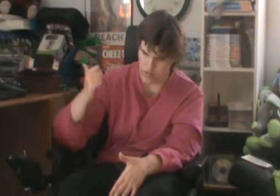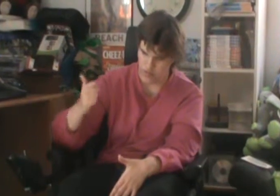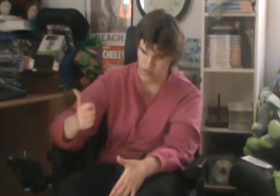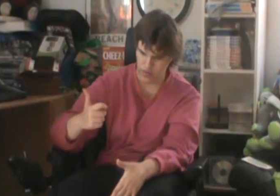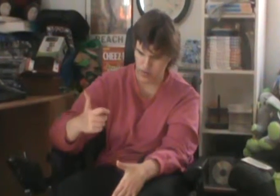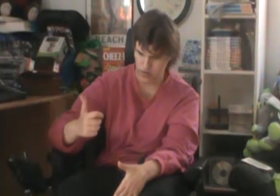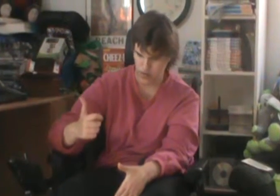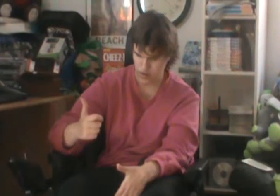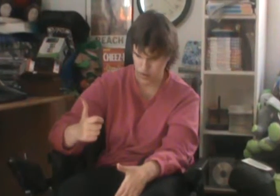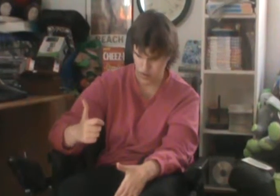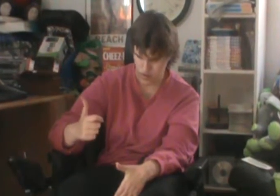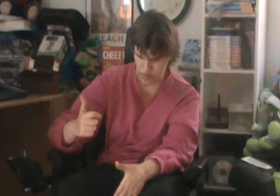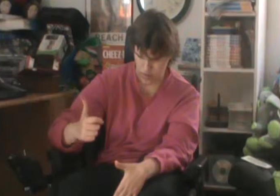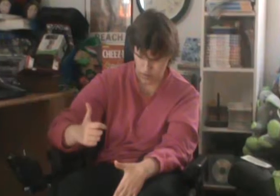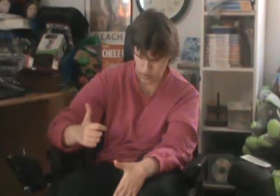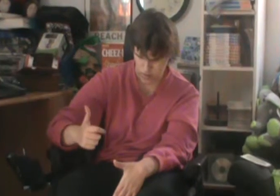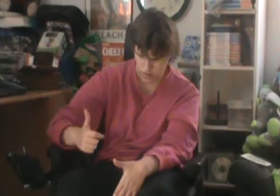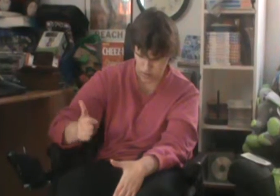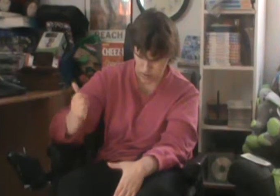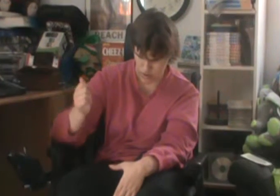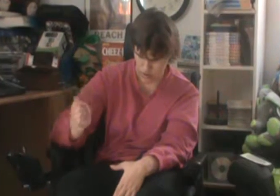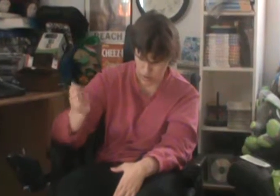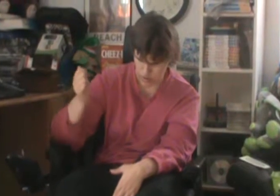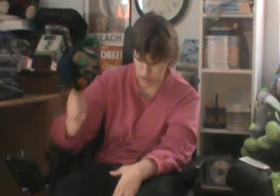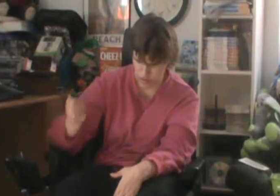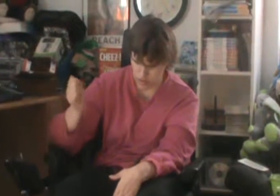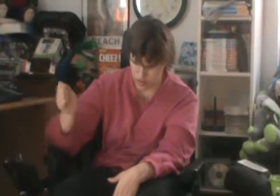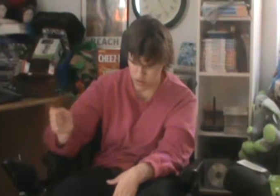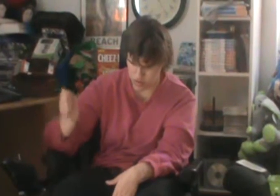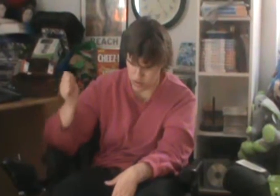One, two, three,